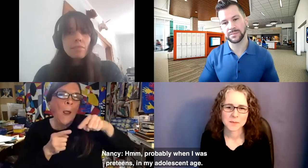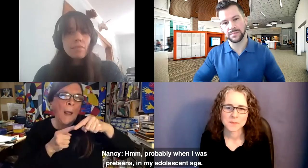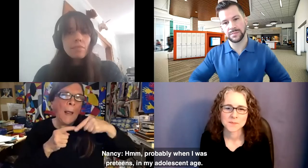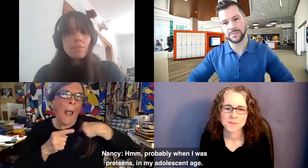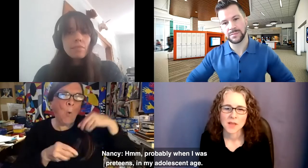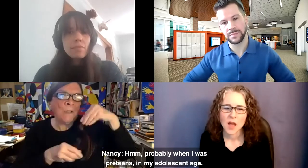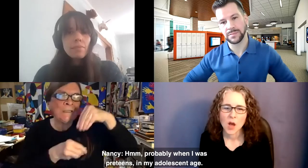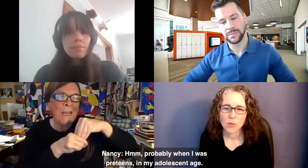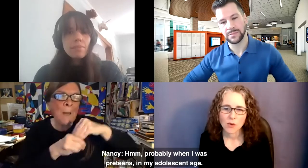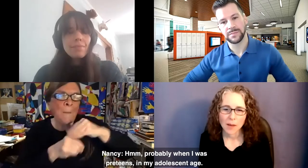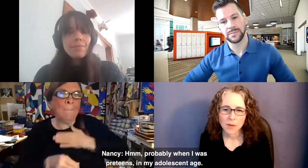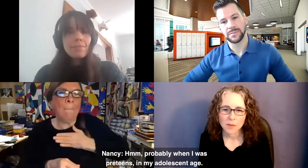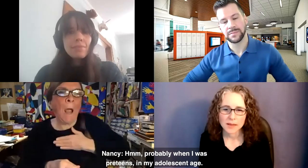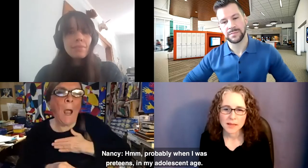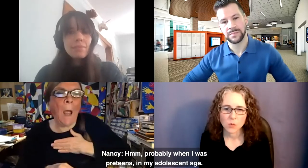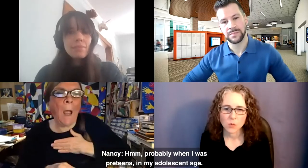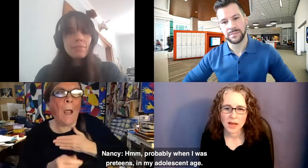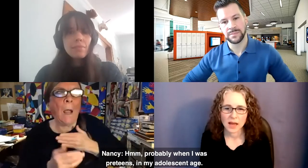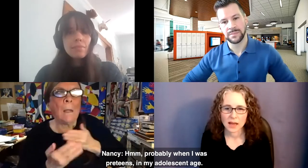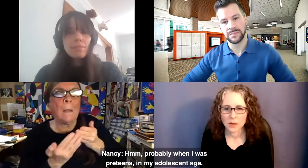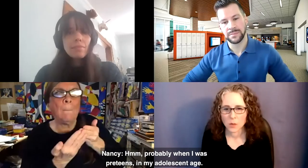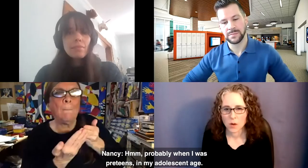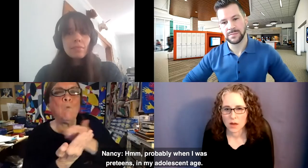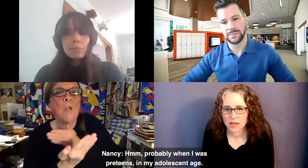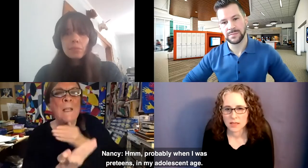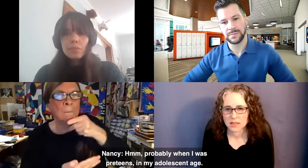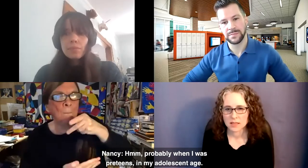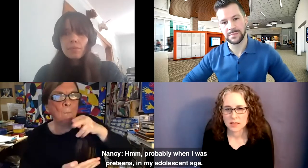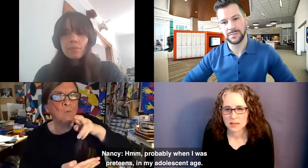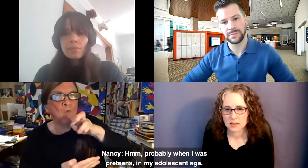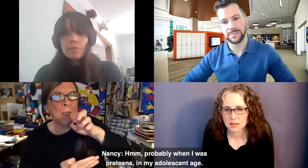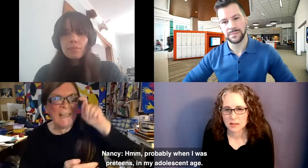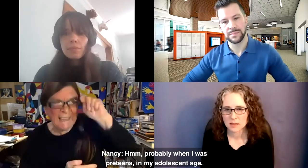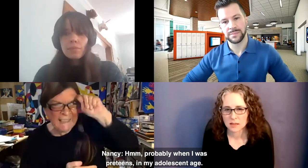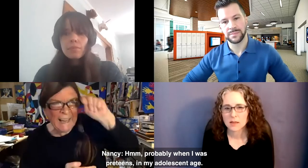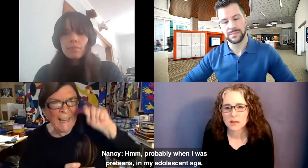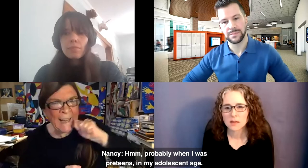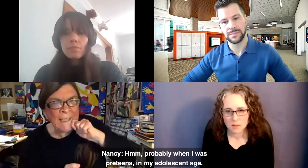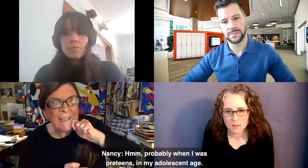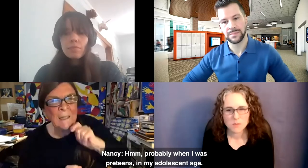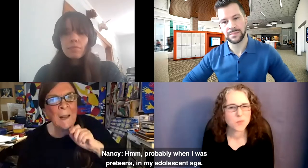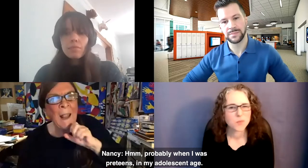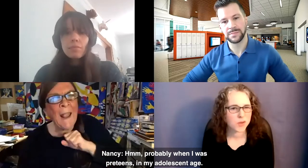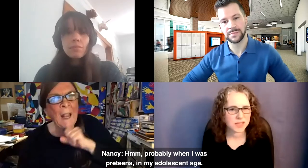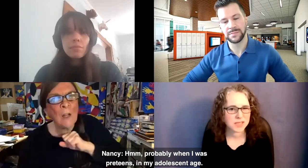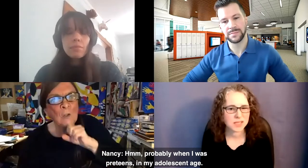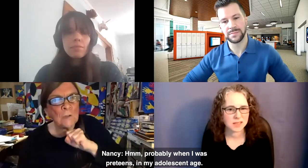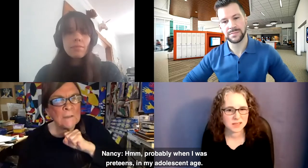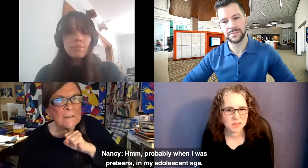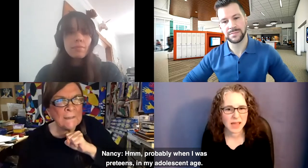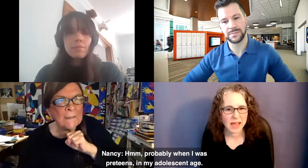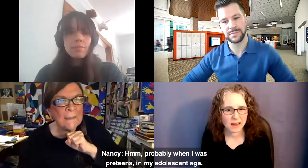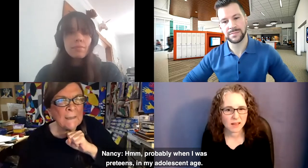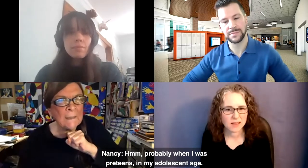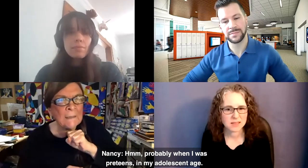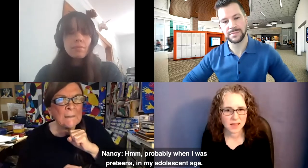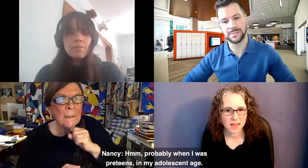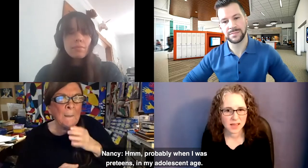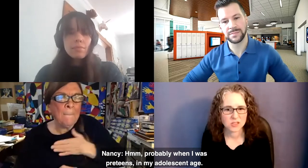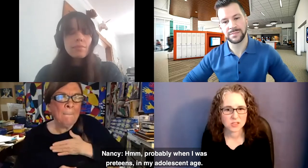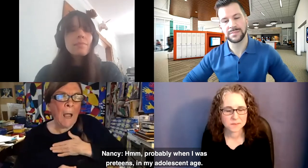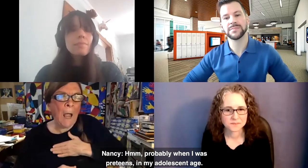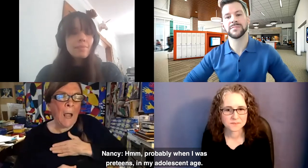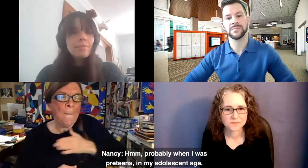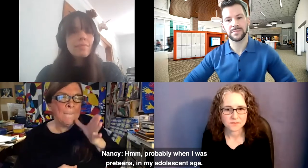Hmm. Probably when I was pre-teens, in my adolescent